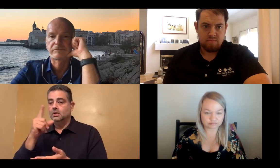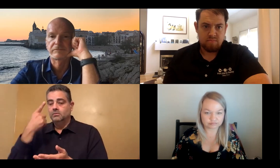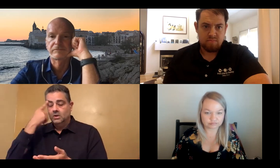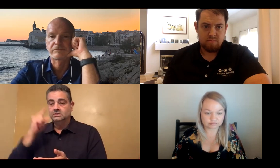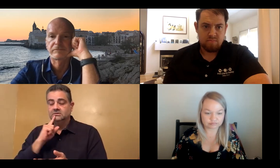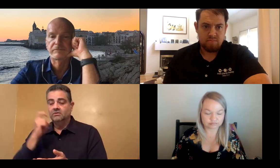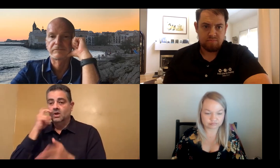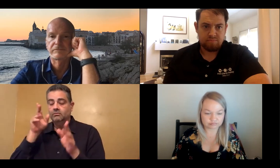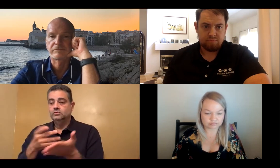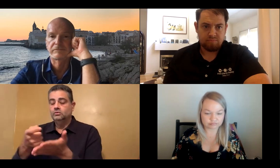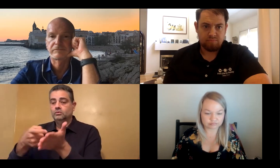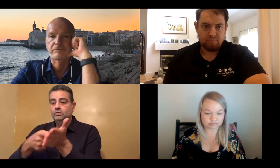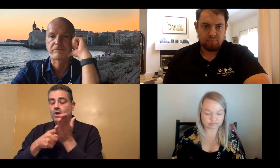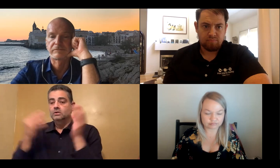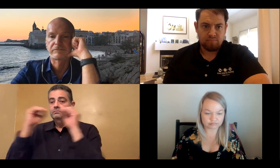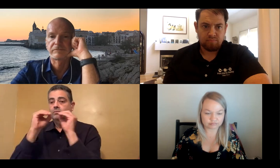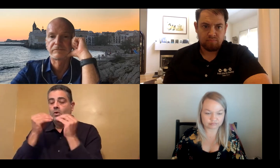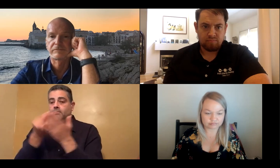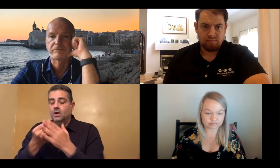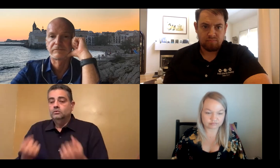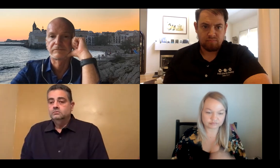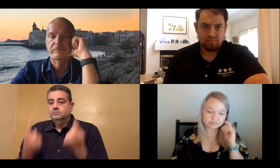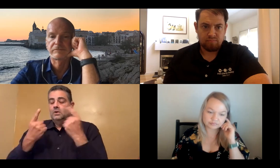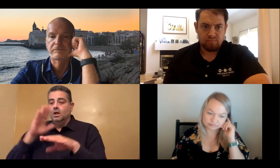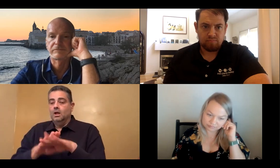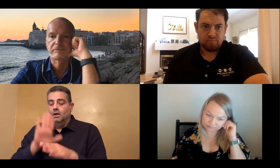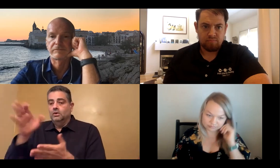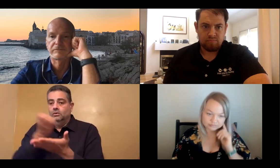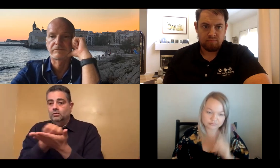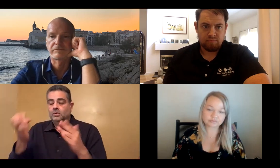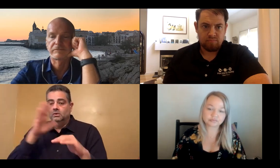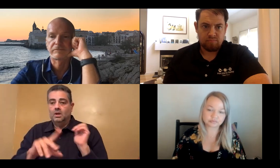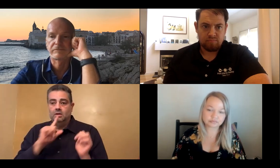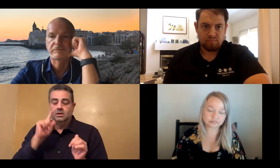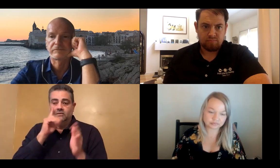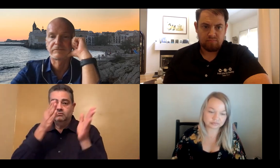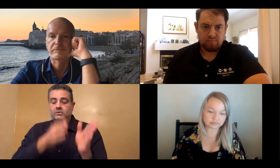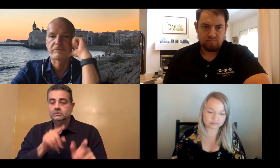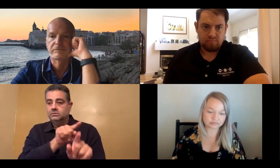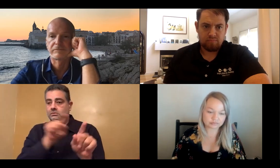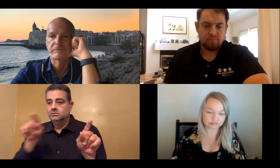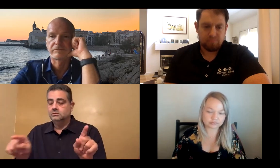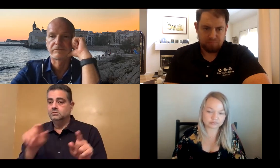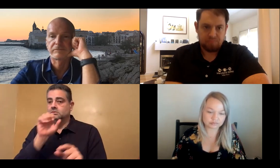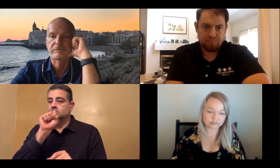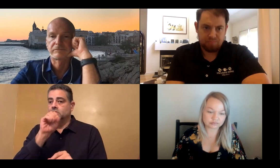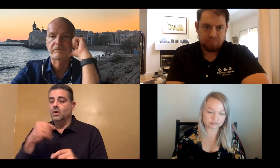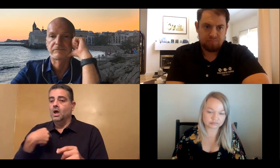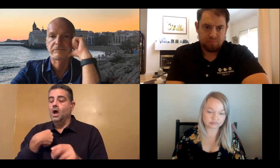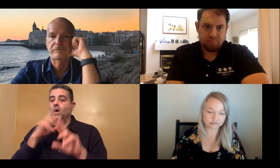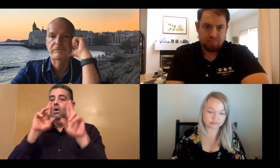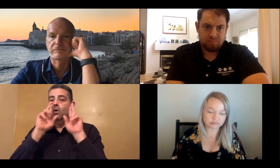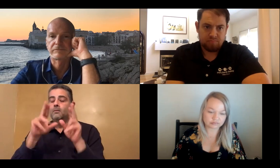really apply the same in the experiences of deaf blind people. If deaf blind people have to earn more in order to